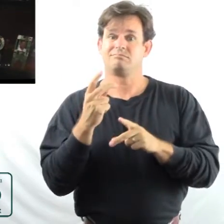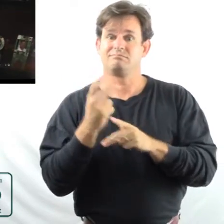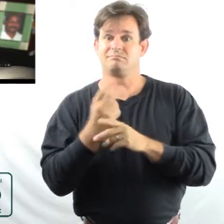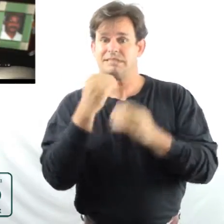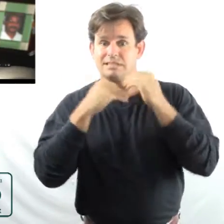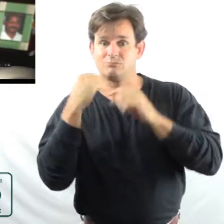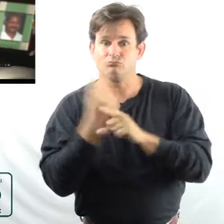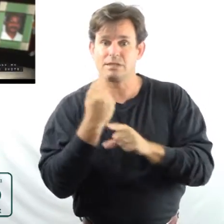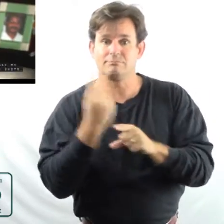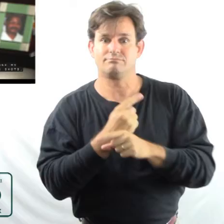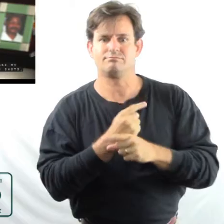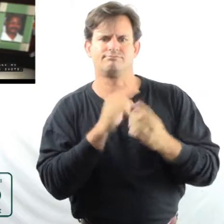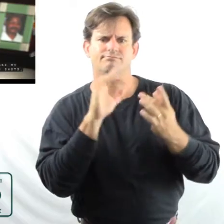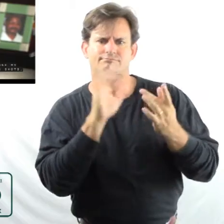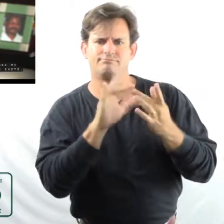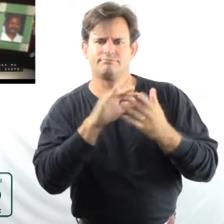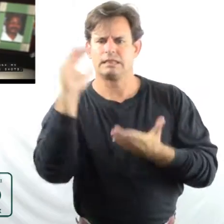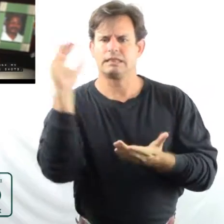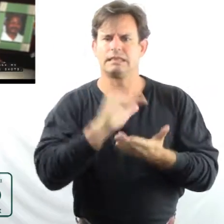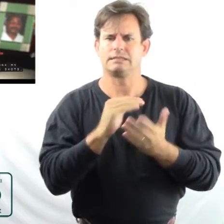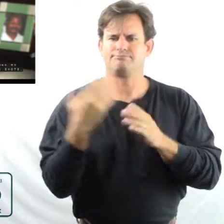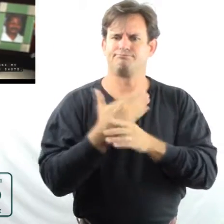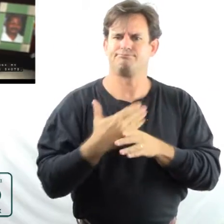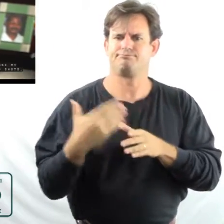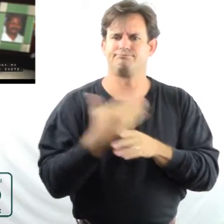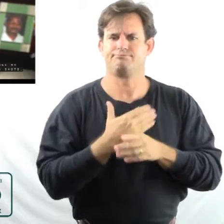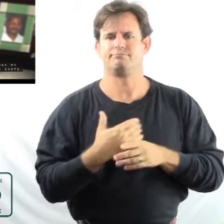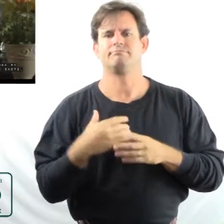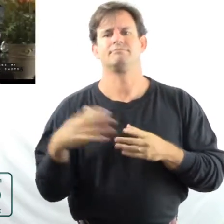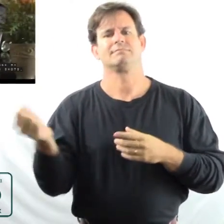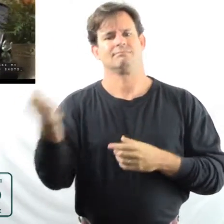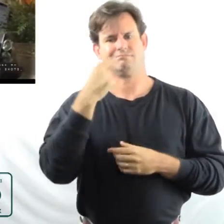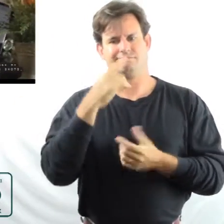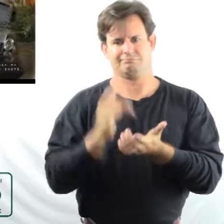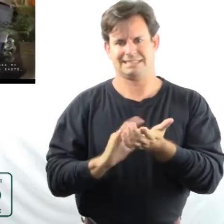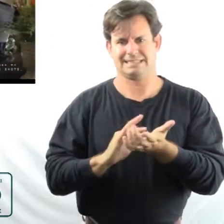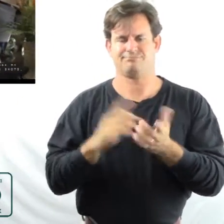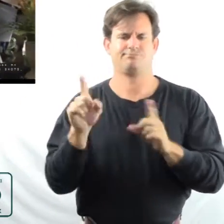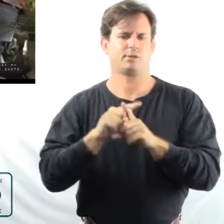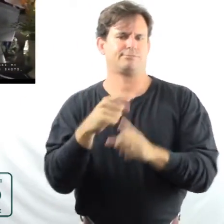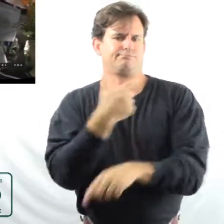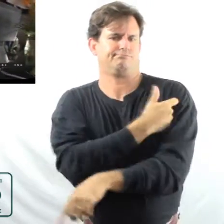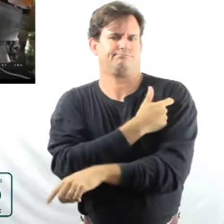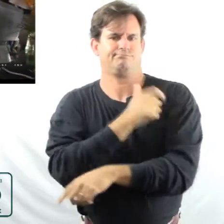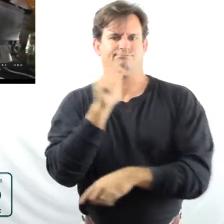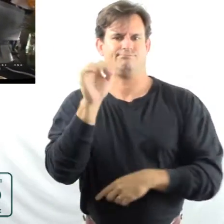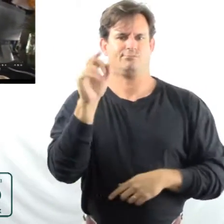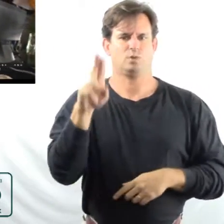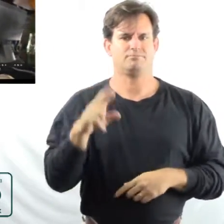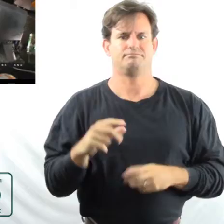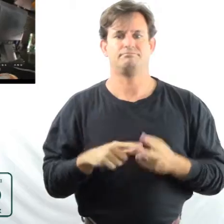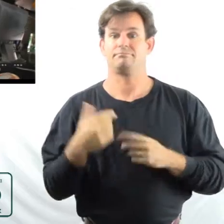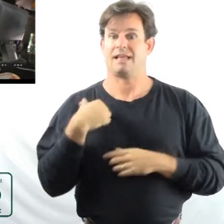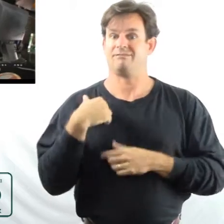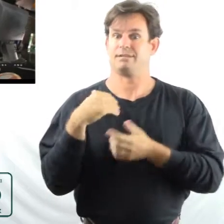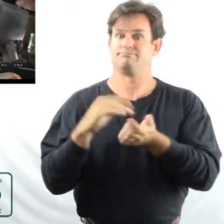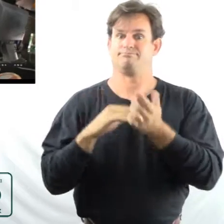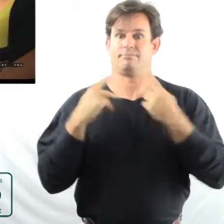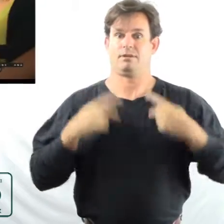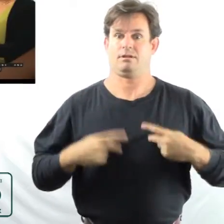contact with different irritants. I take my medications. I get my flu shots. I have my pneumonia vaccine. And,